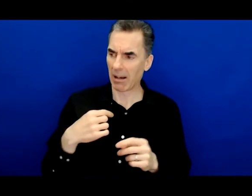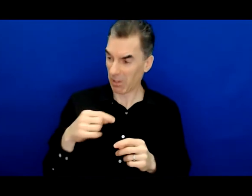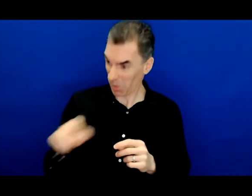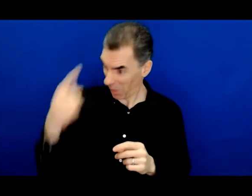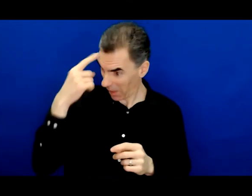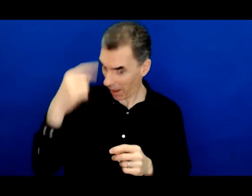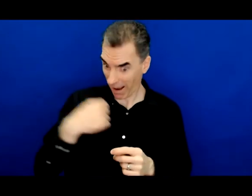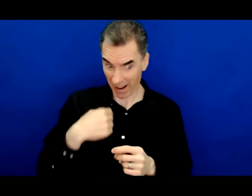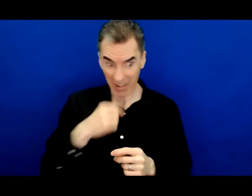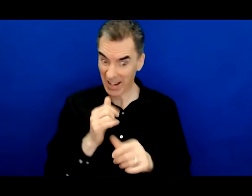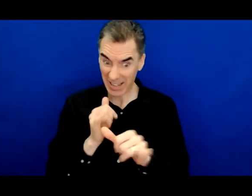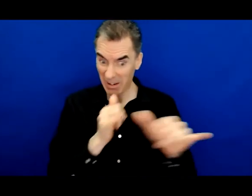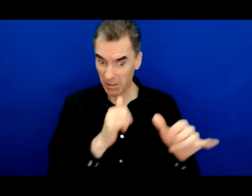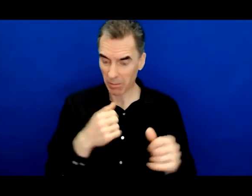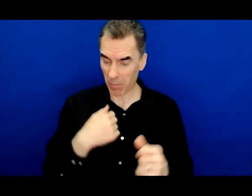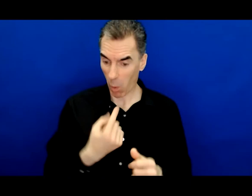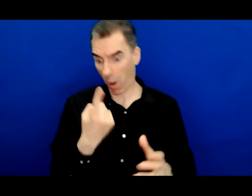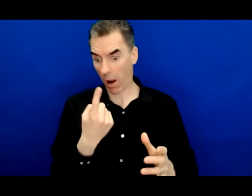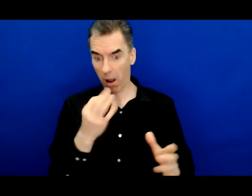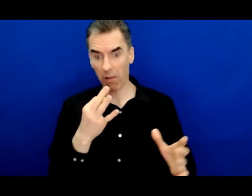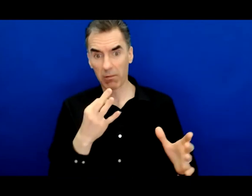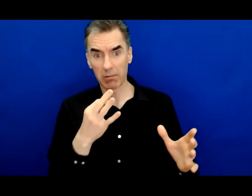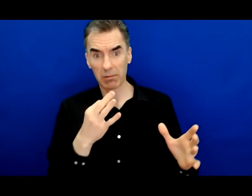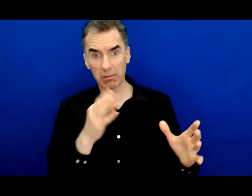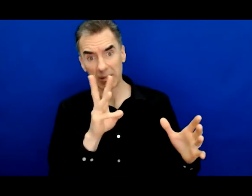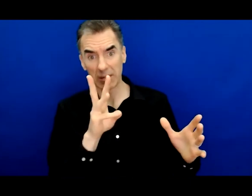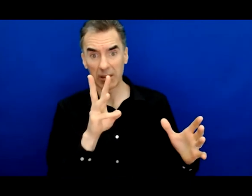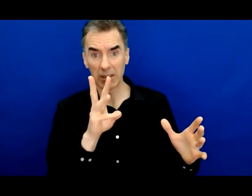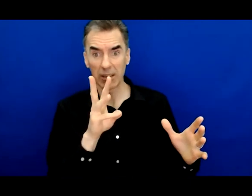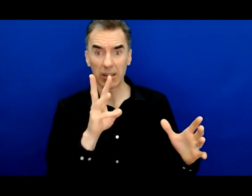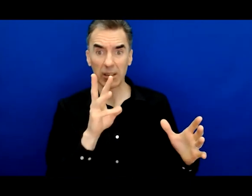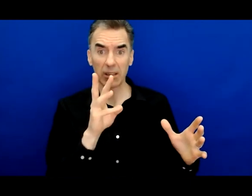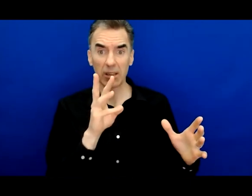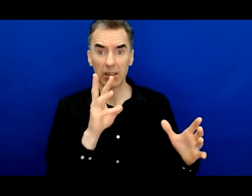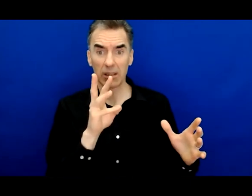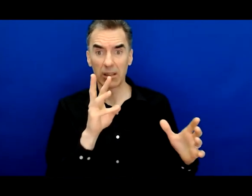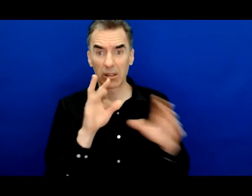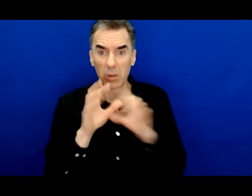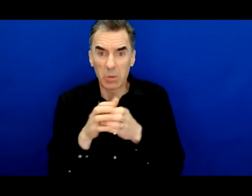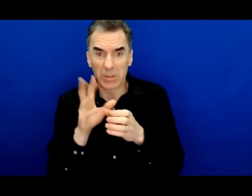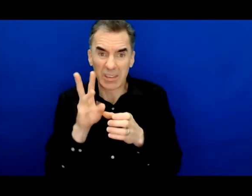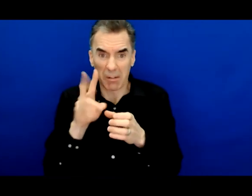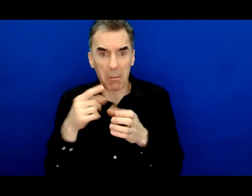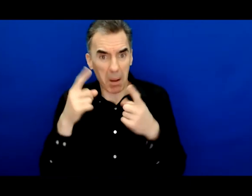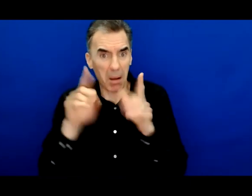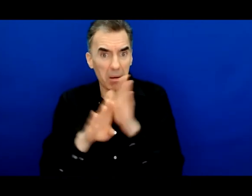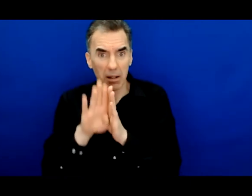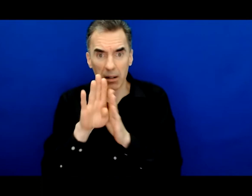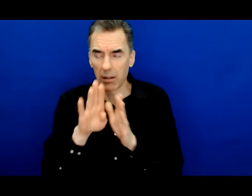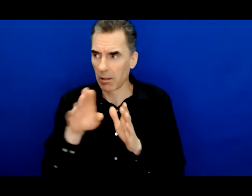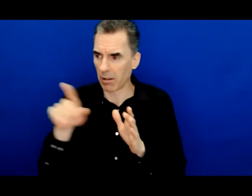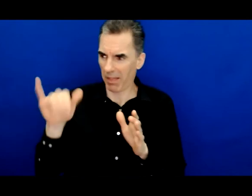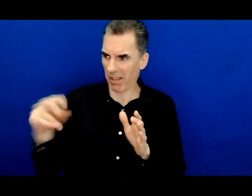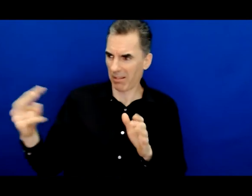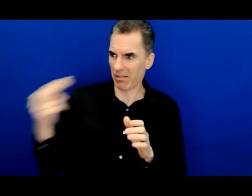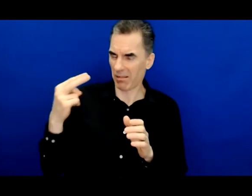became the one out of six or seven formerly incarcerated people in this country who are doing something amazing is the more it could reinforce